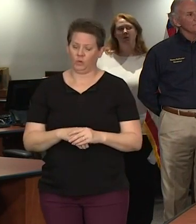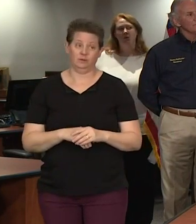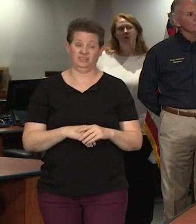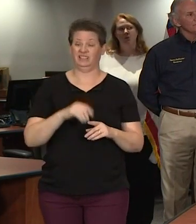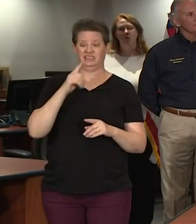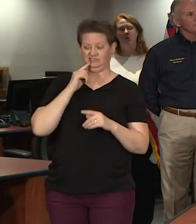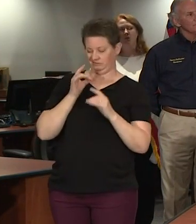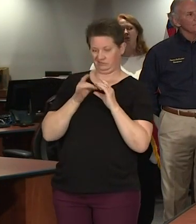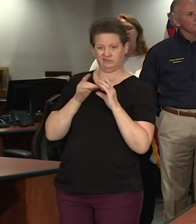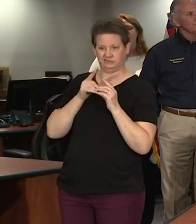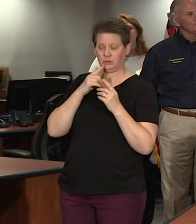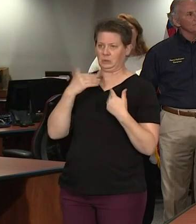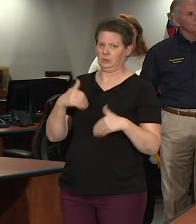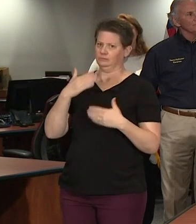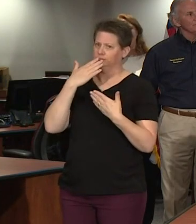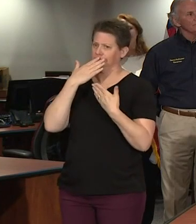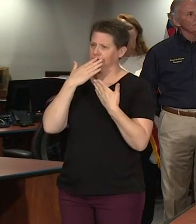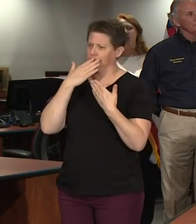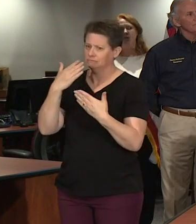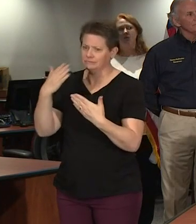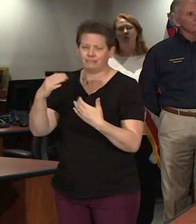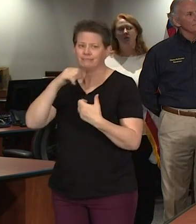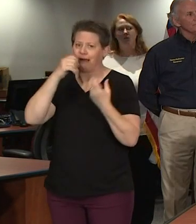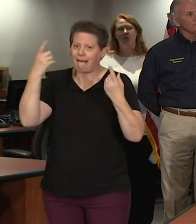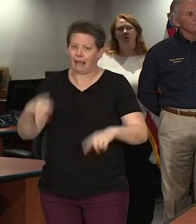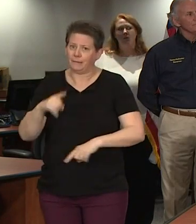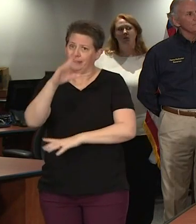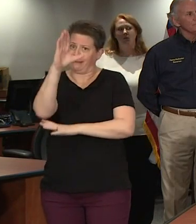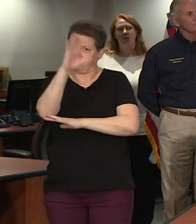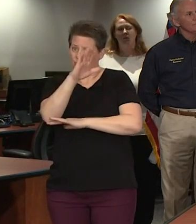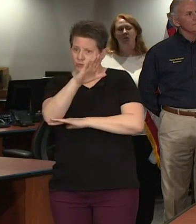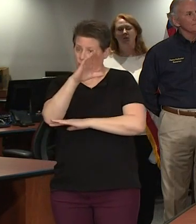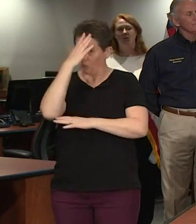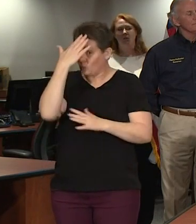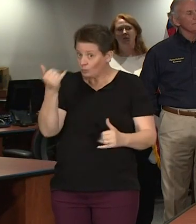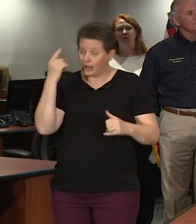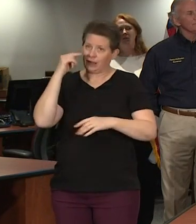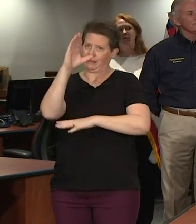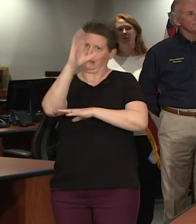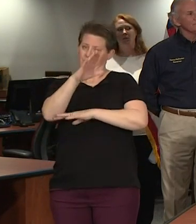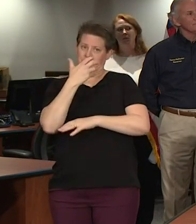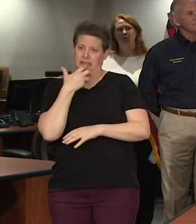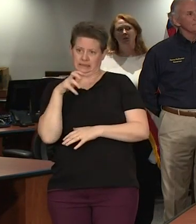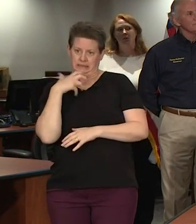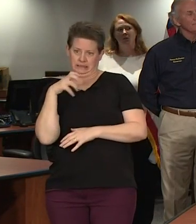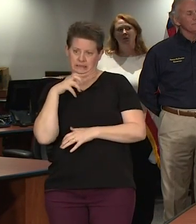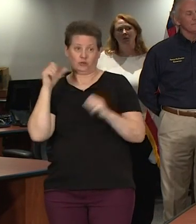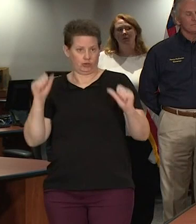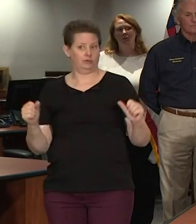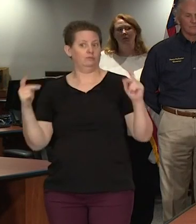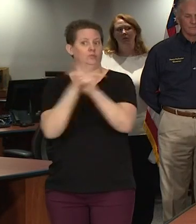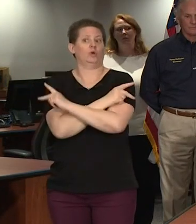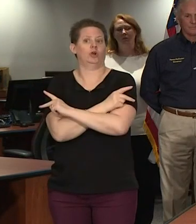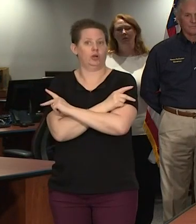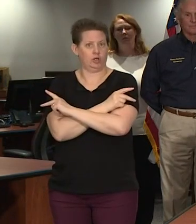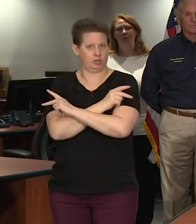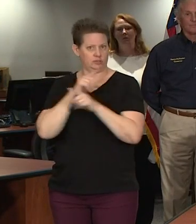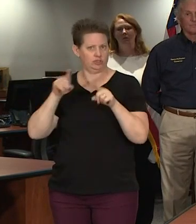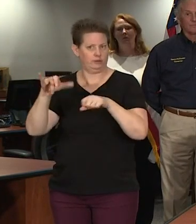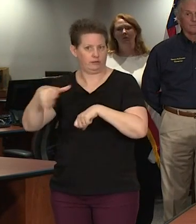very grateful that didn't occur in the afternoon when we have heating that we could have had even stronger tornadoes with this type of atmospheric setup.